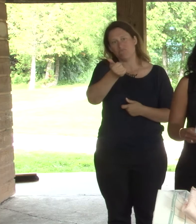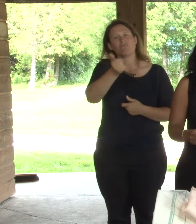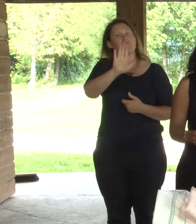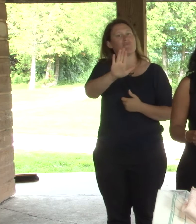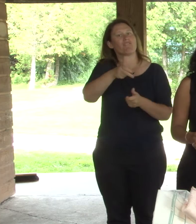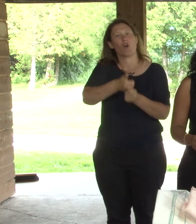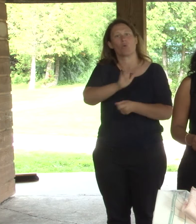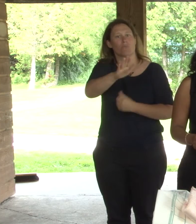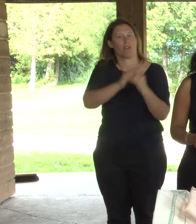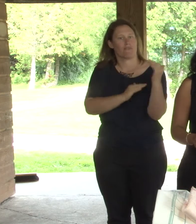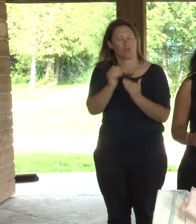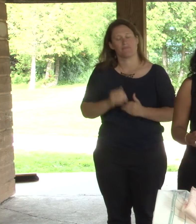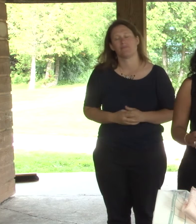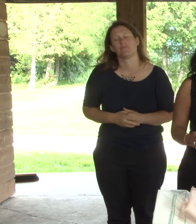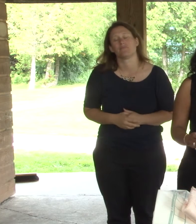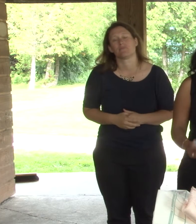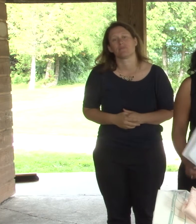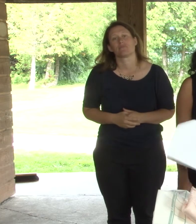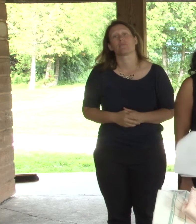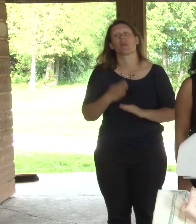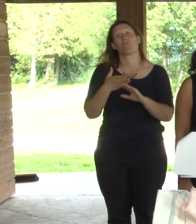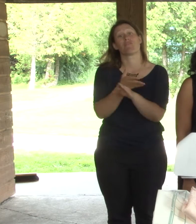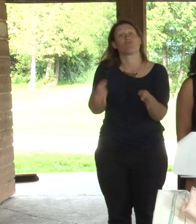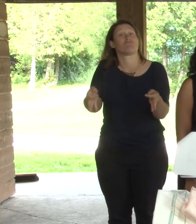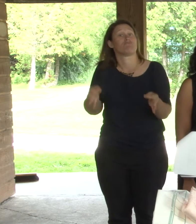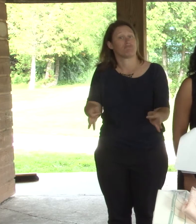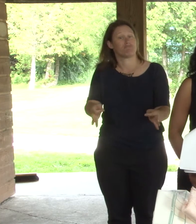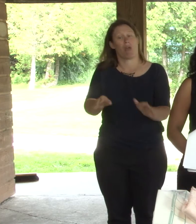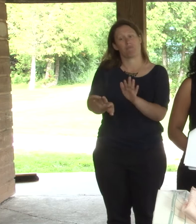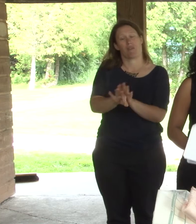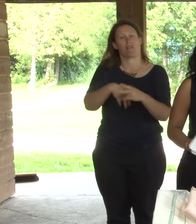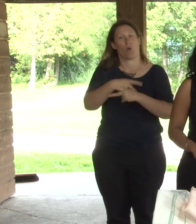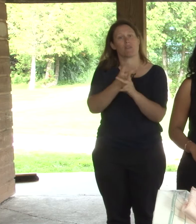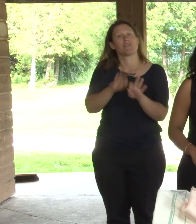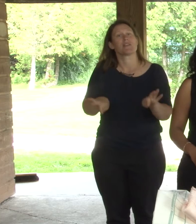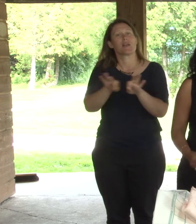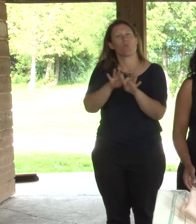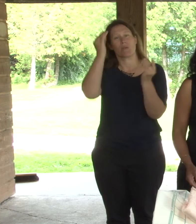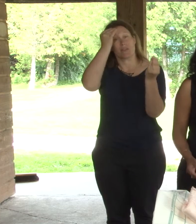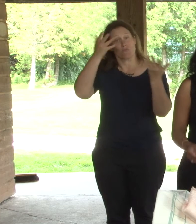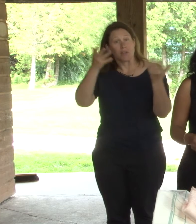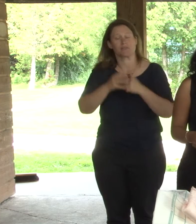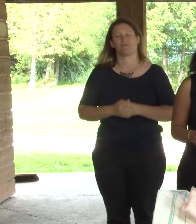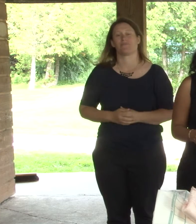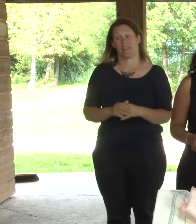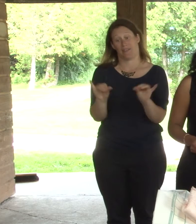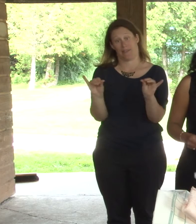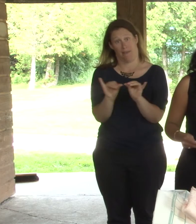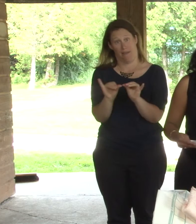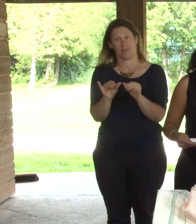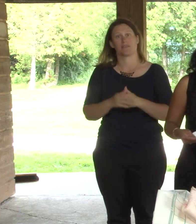There are a few factors to keep in mind before you decide a product, the right fit, the light, the right level of absorbency and the right brand.